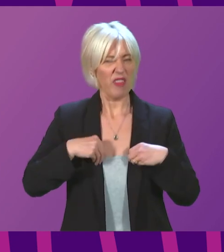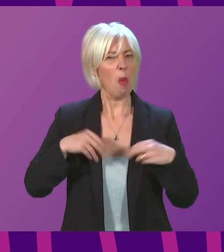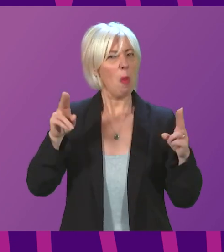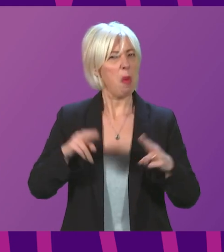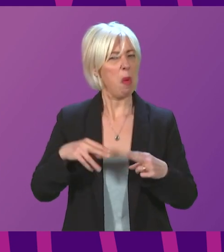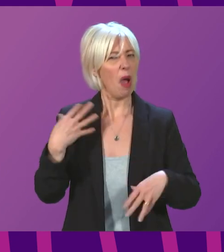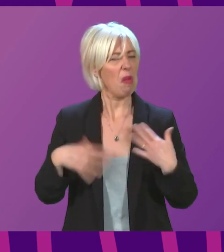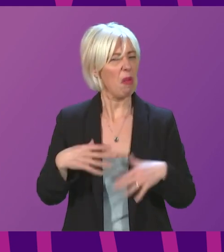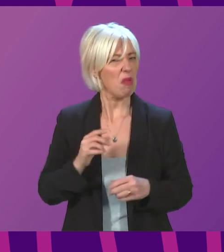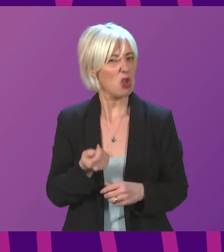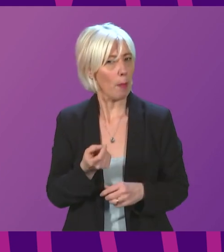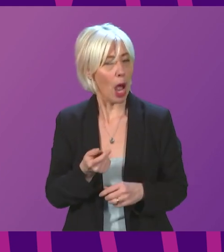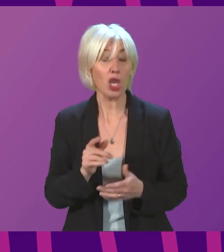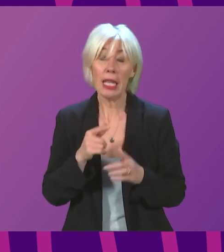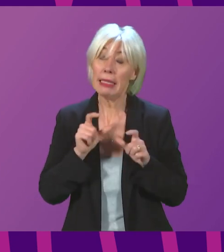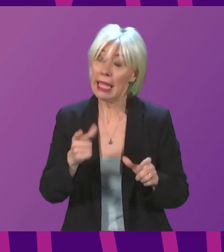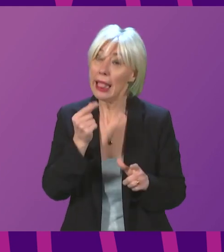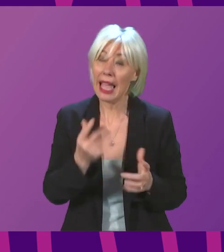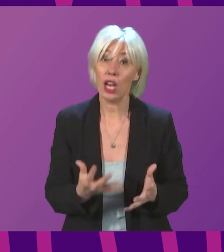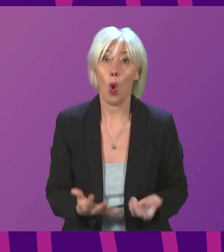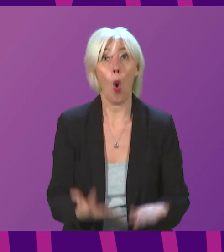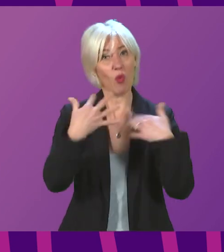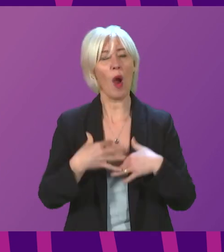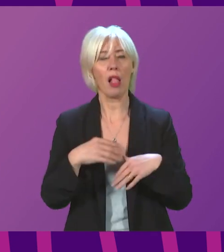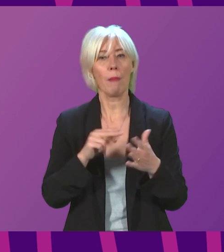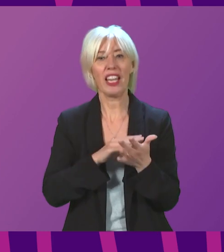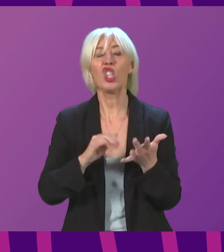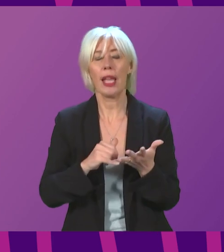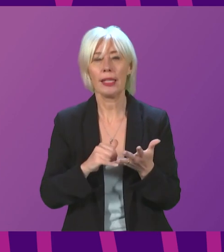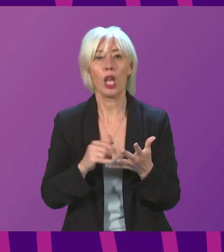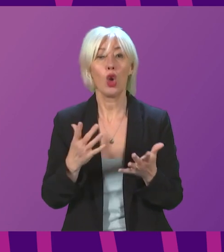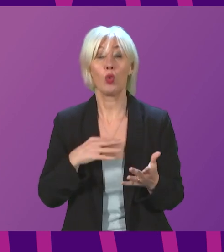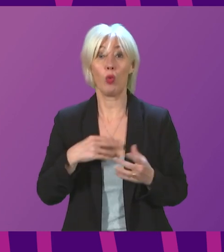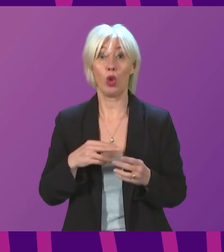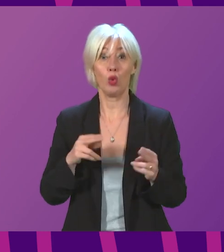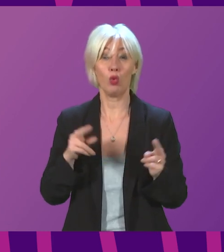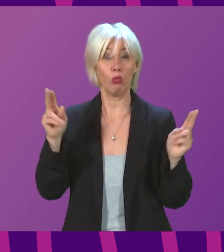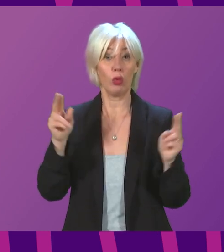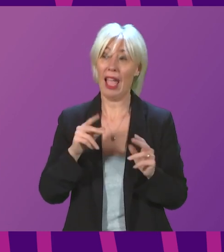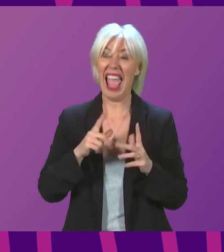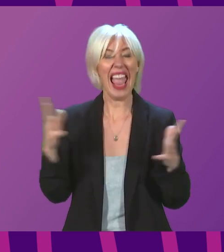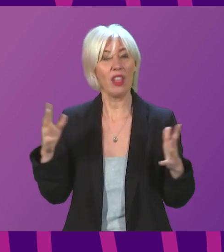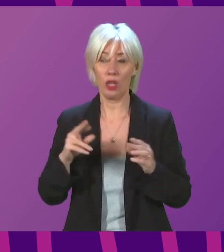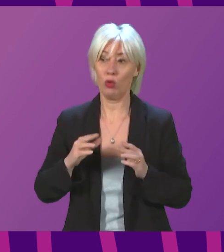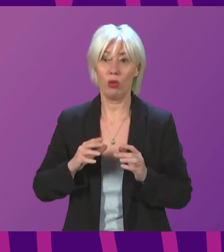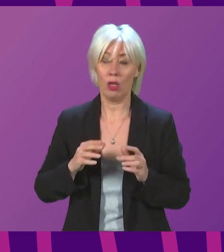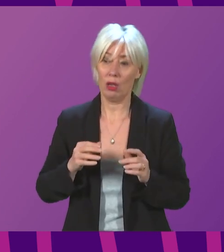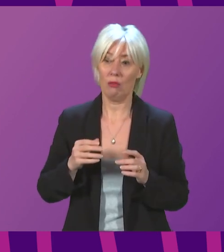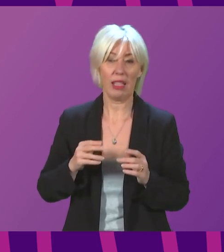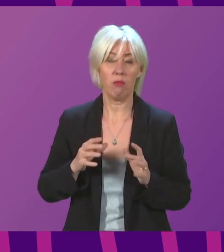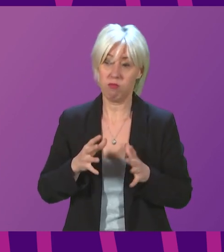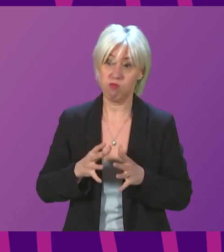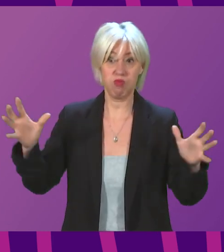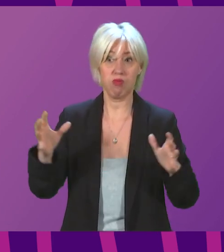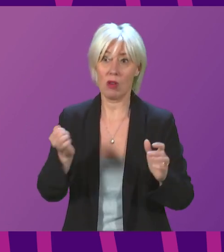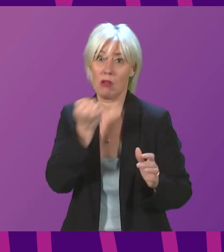going to overwhelm us. So anything we do right now that risks increasing spread, such as removing self-isolation rules or weakening